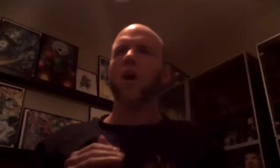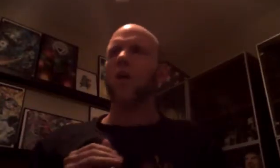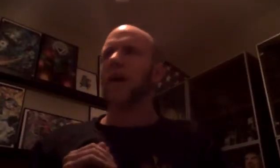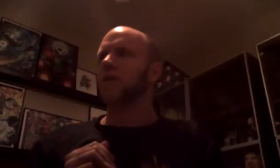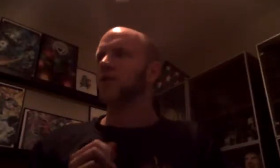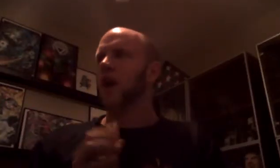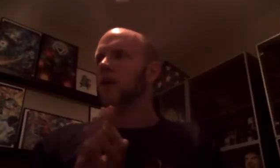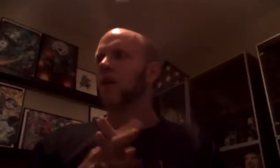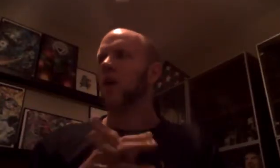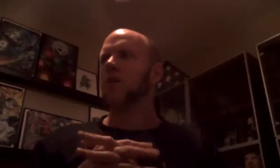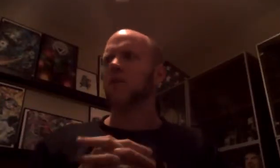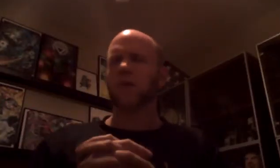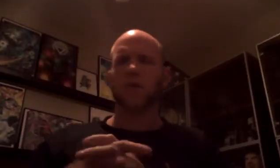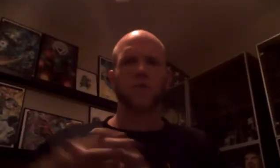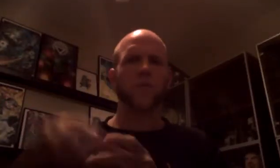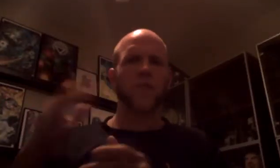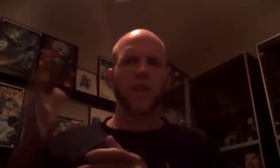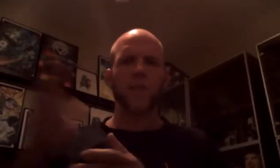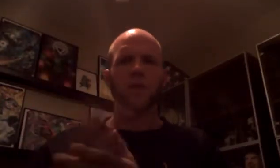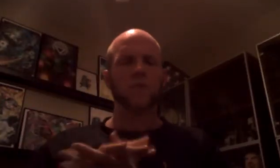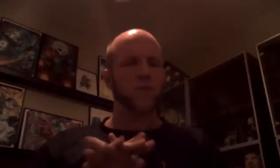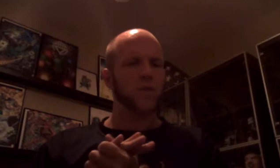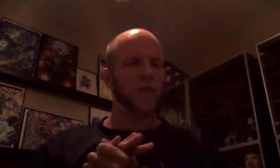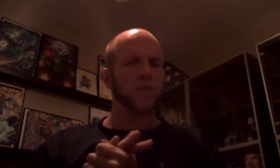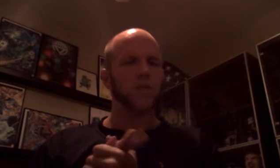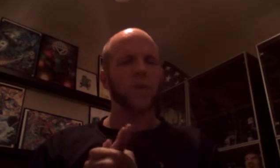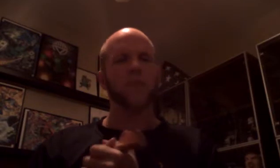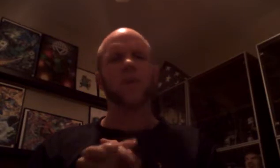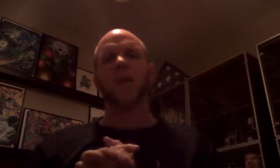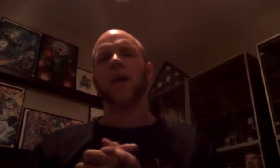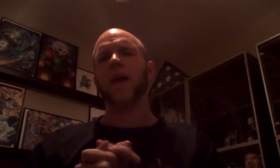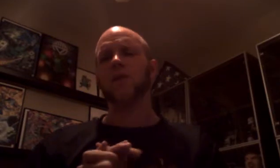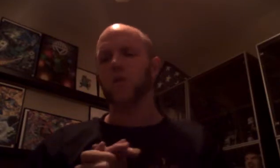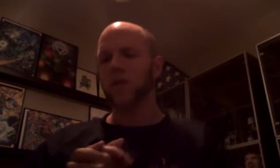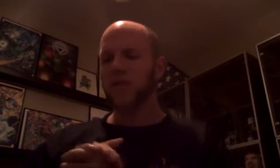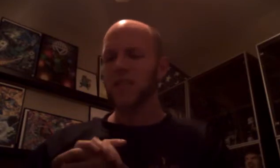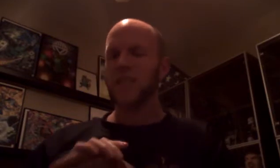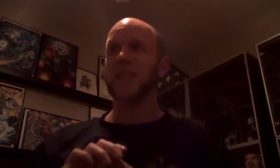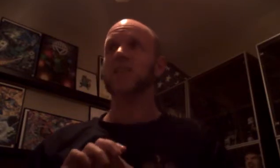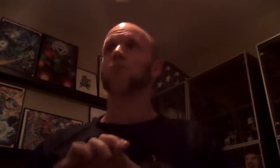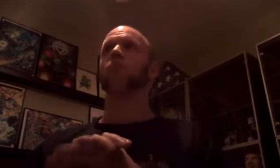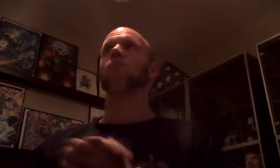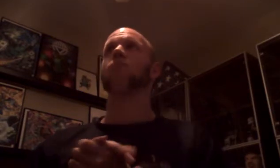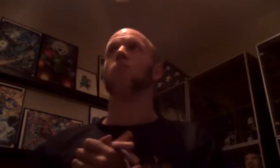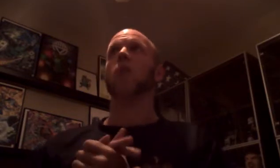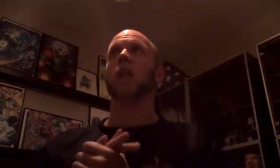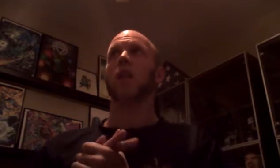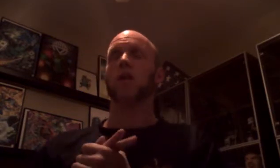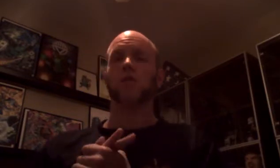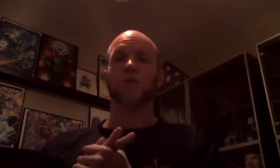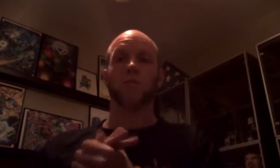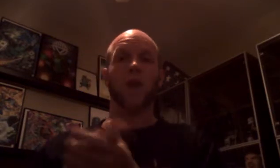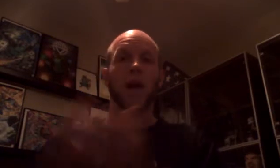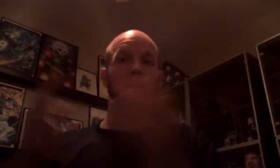Okay, John Carter of Earth is a movie that came out in 2012, and it was one of Disney's larger bombs.